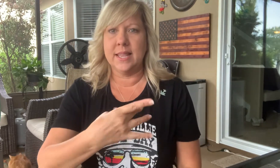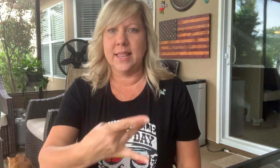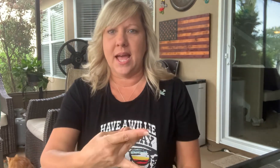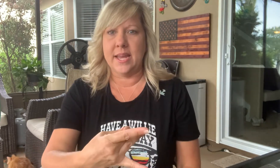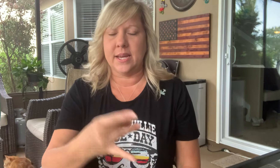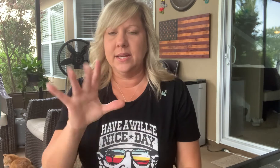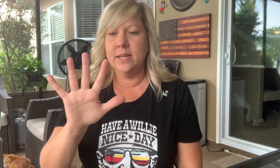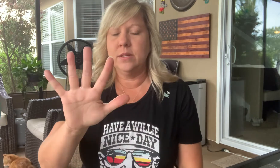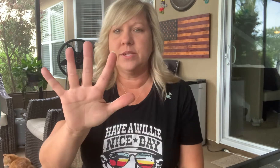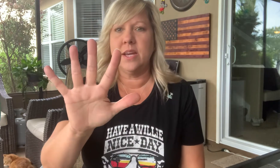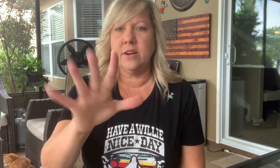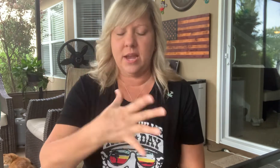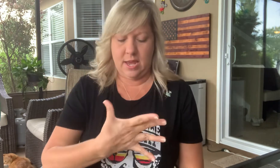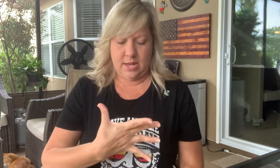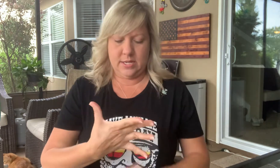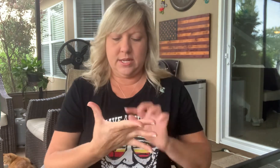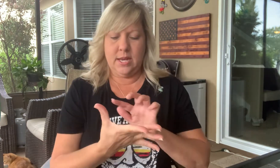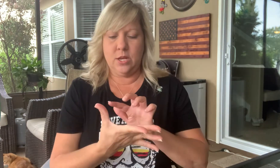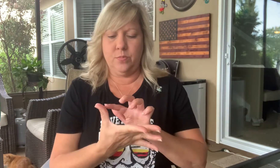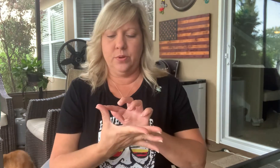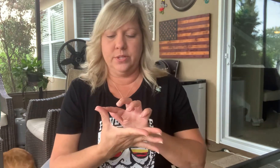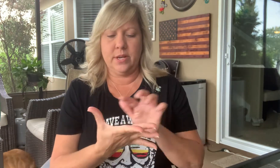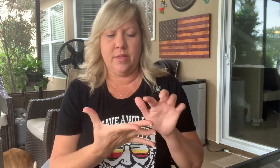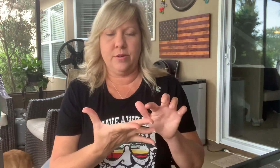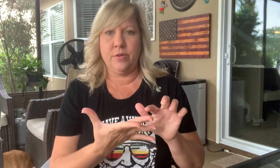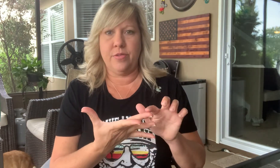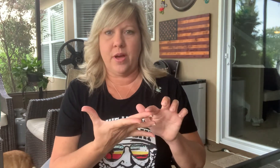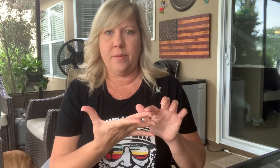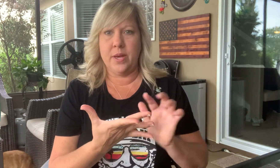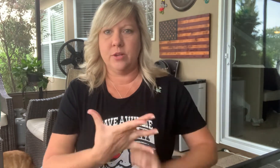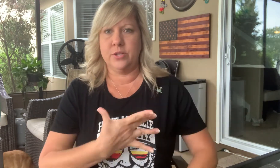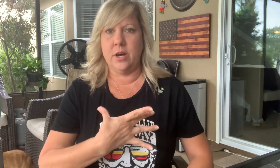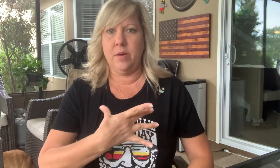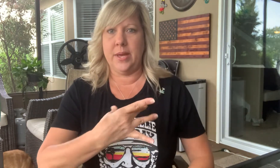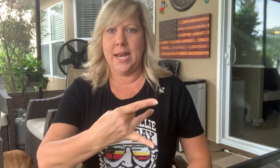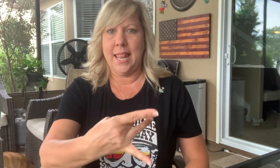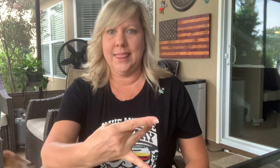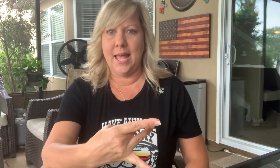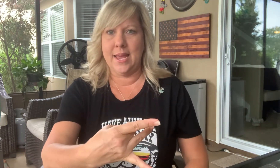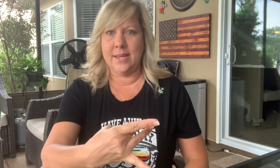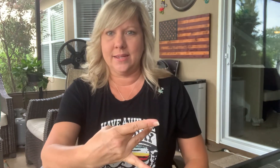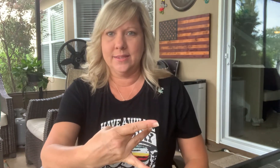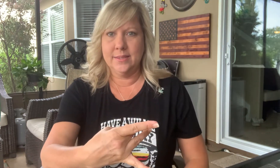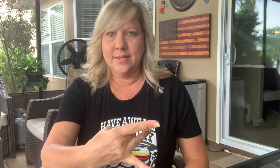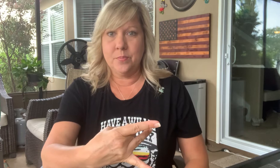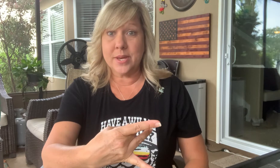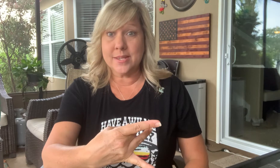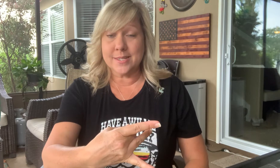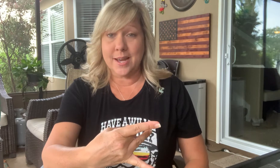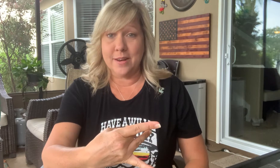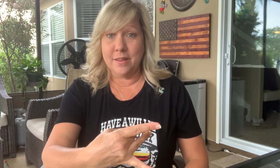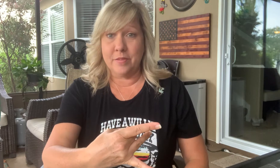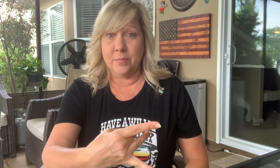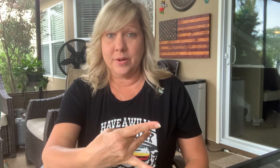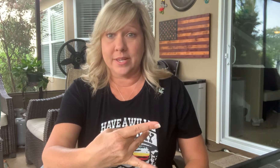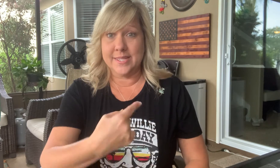like. You take your hand and you pull together your thumb and your tall man, like. Because the title of our book is